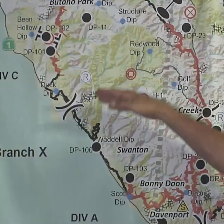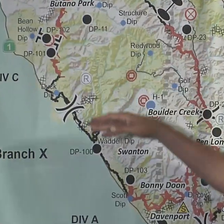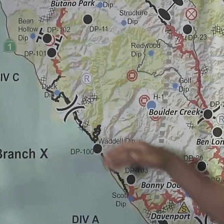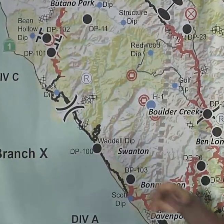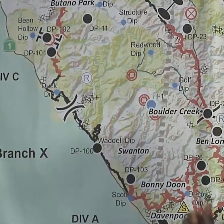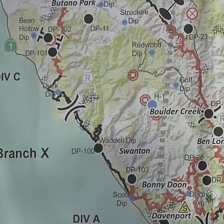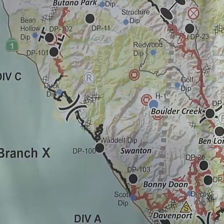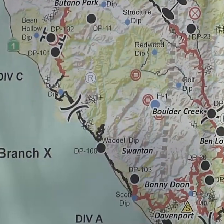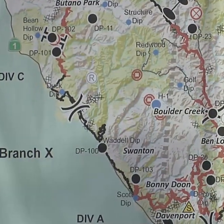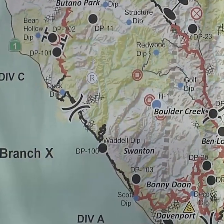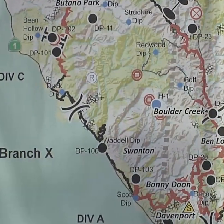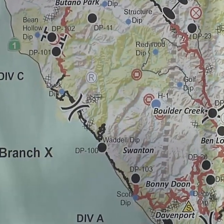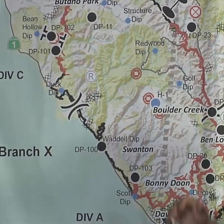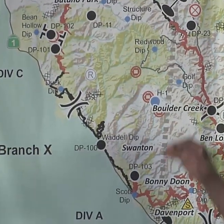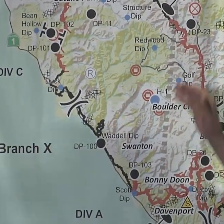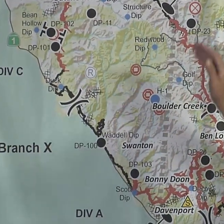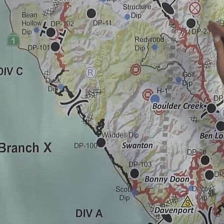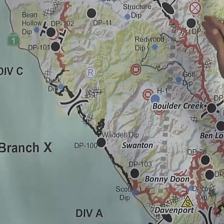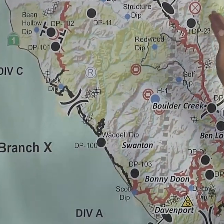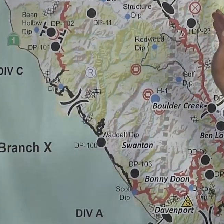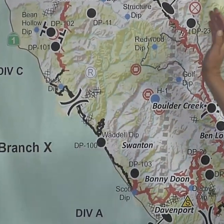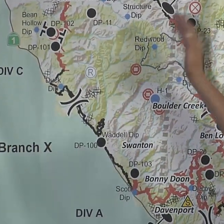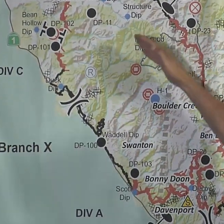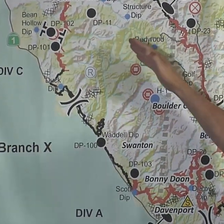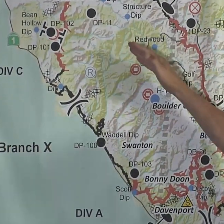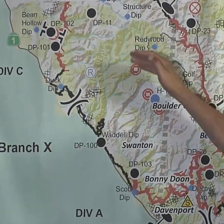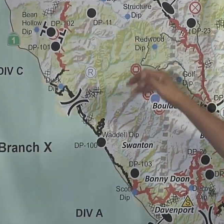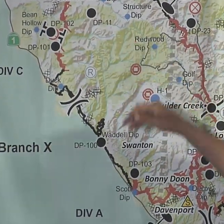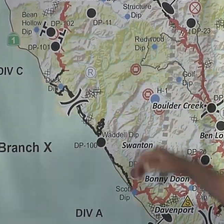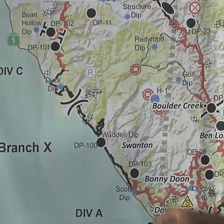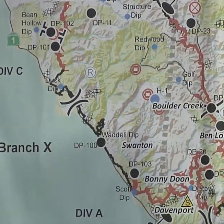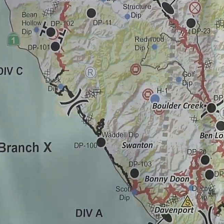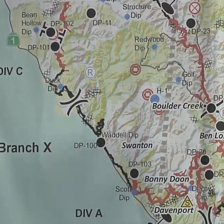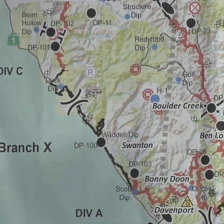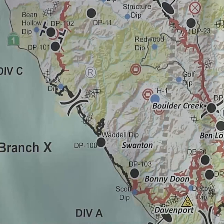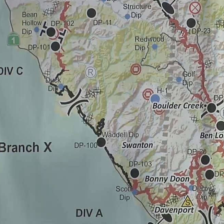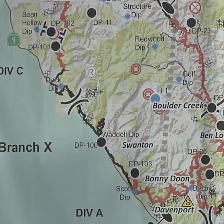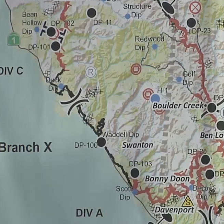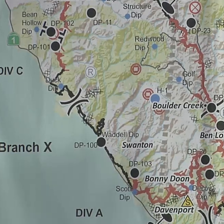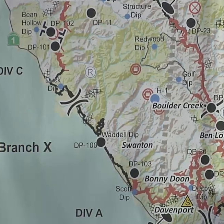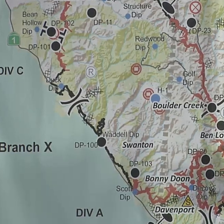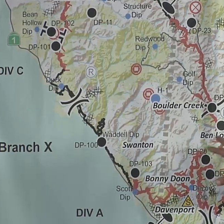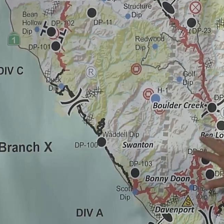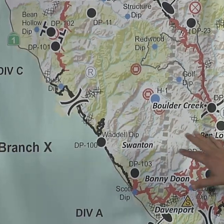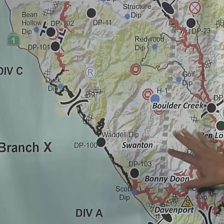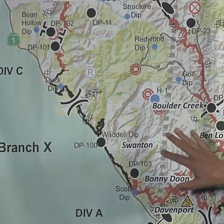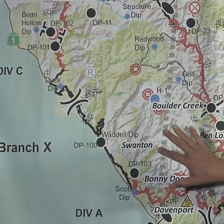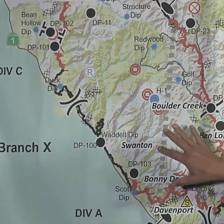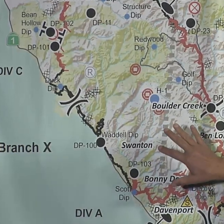236. Caltrans is in there working so we can gain access even further and deeper. can get into the park.